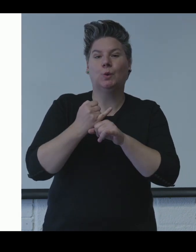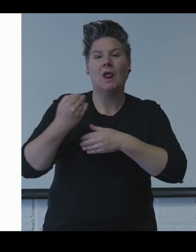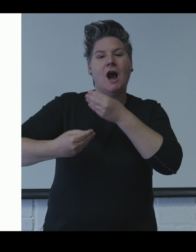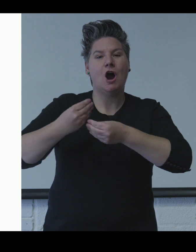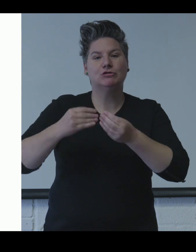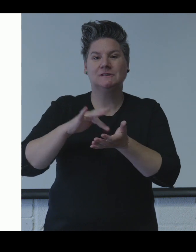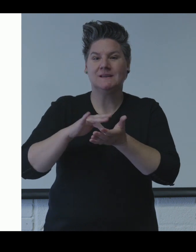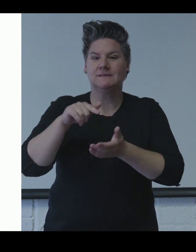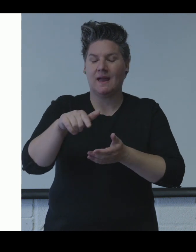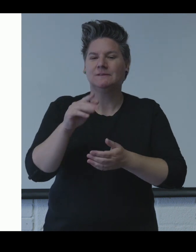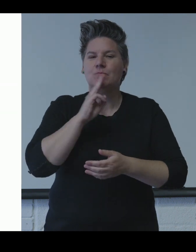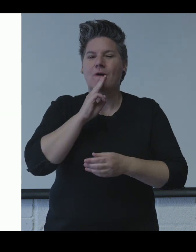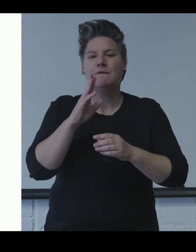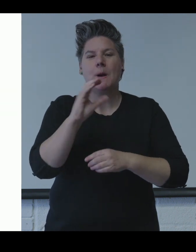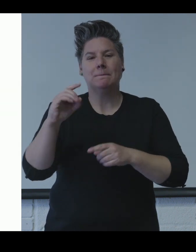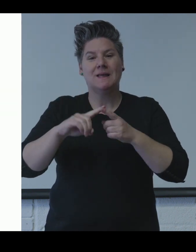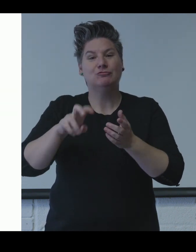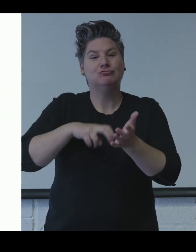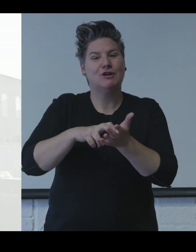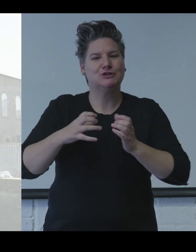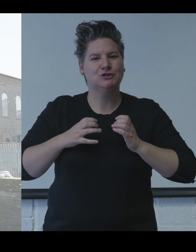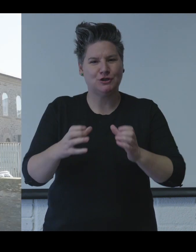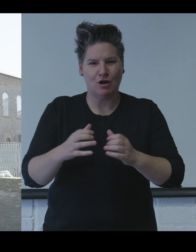BT48 6PH